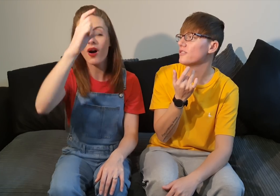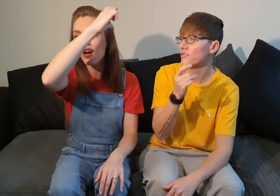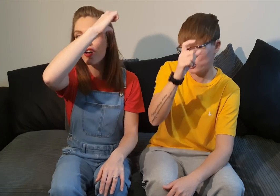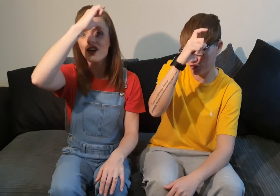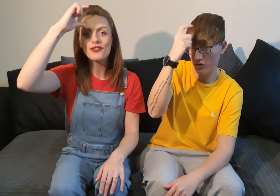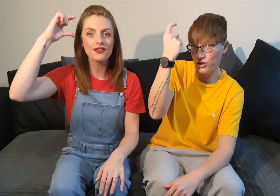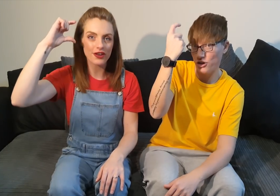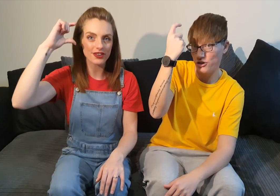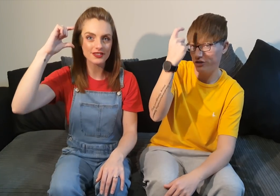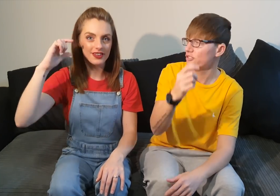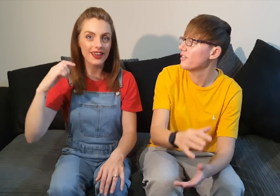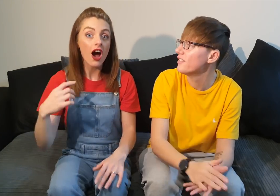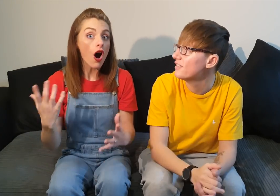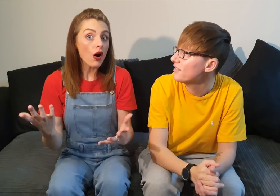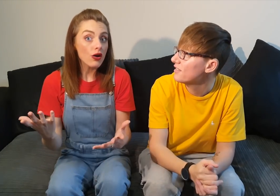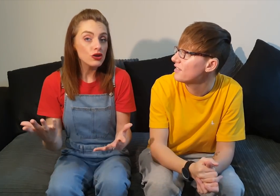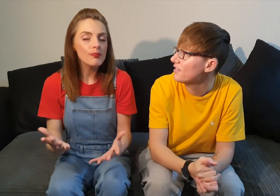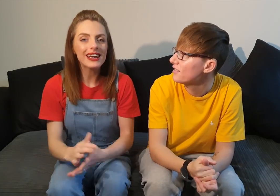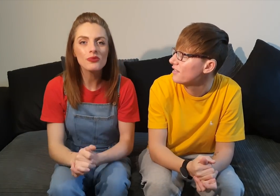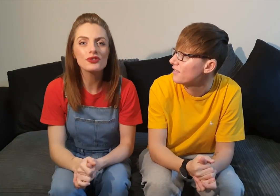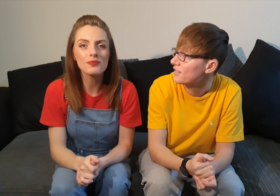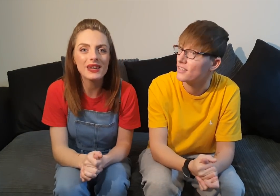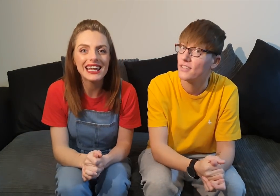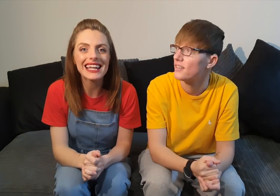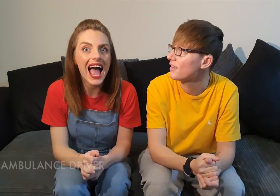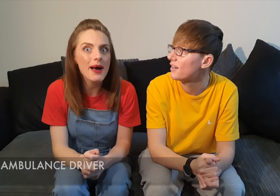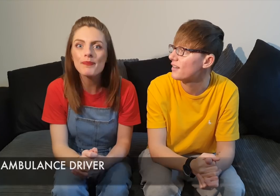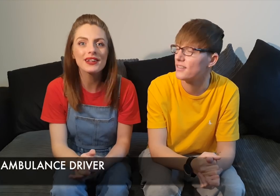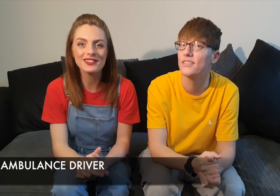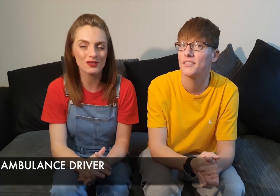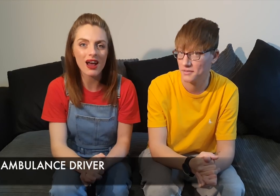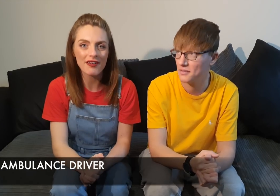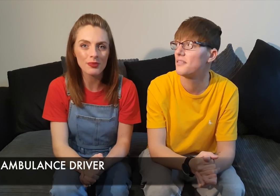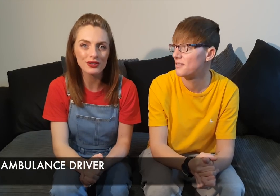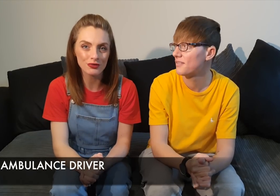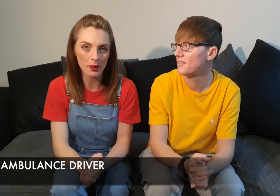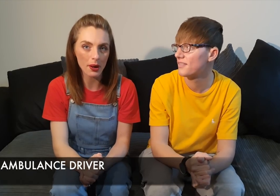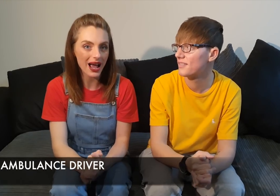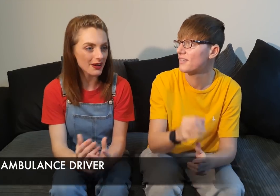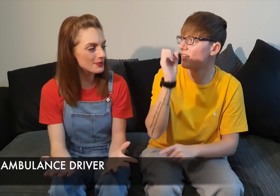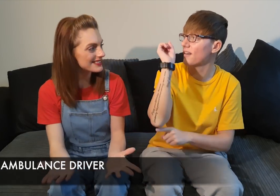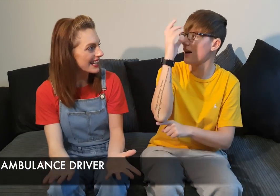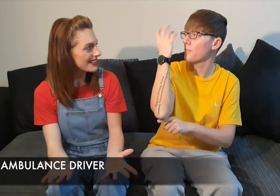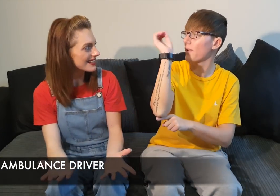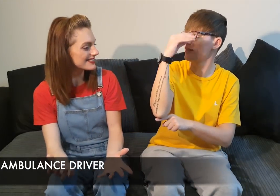nurse or you might want to be an ambulance driver when you grow up how do we sign this